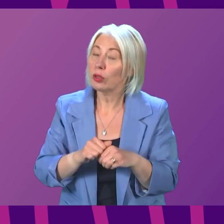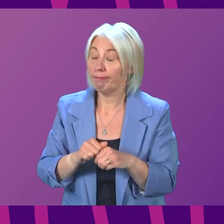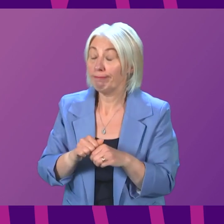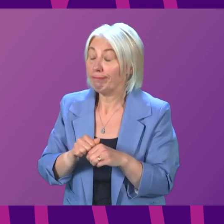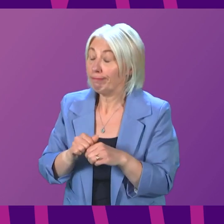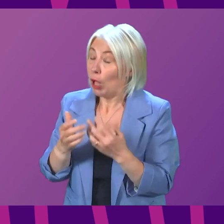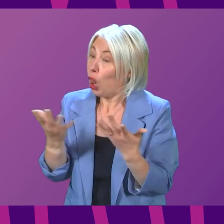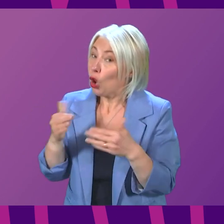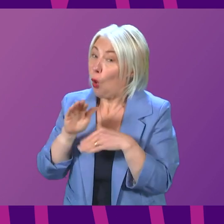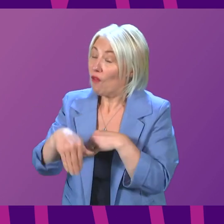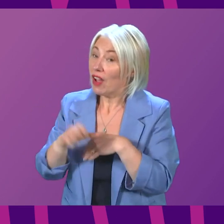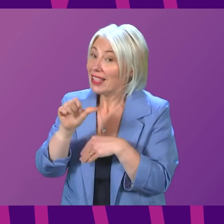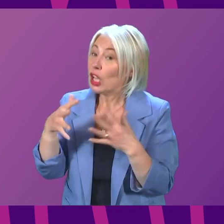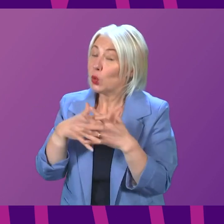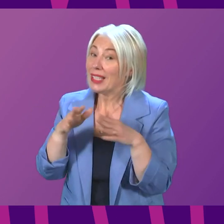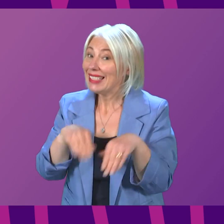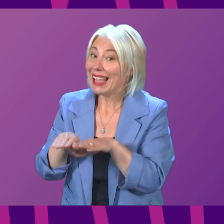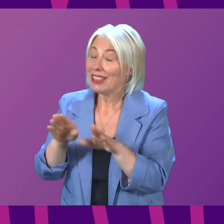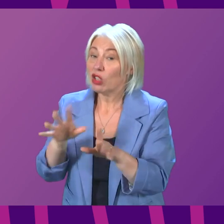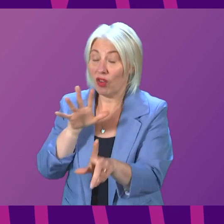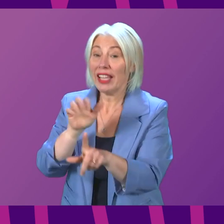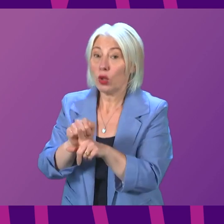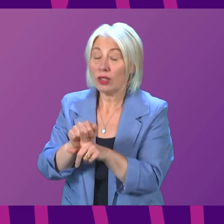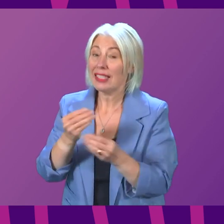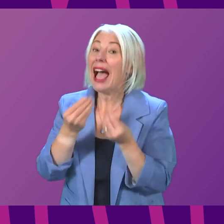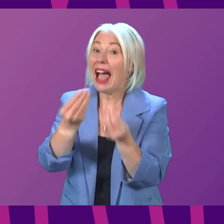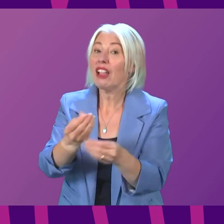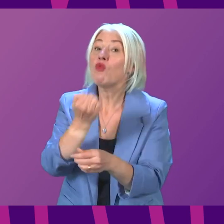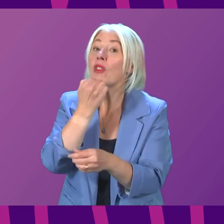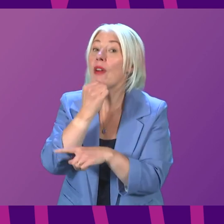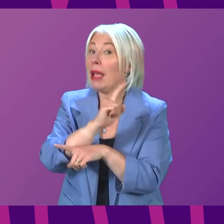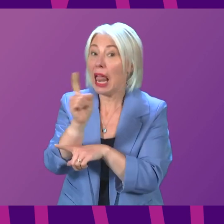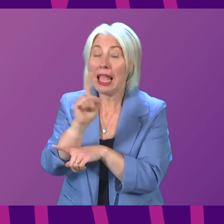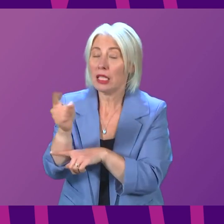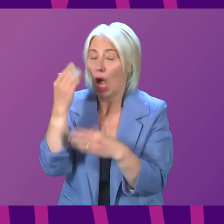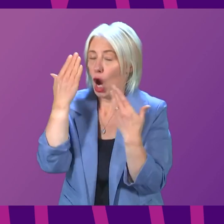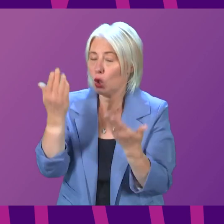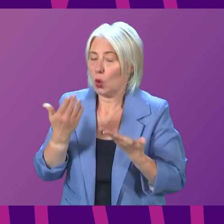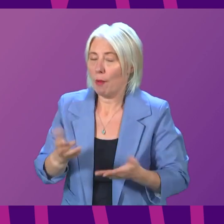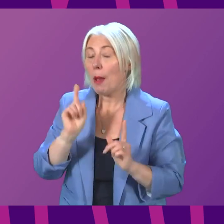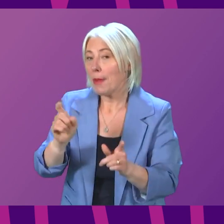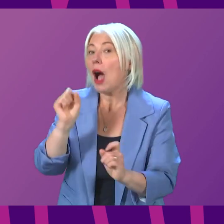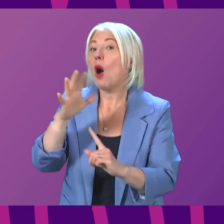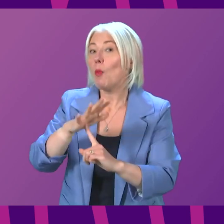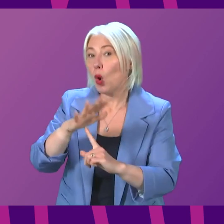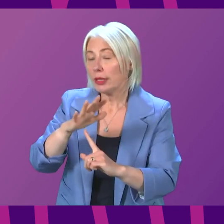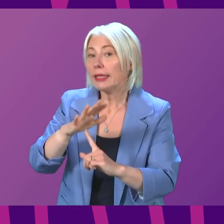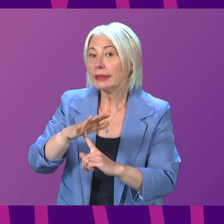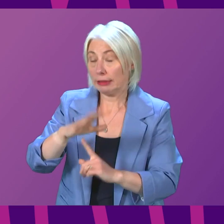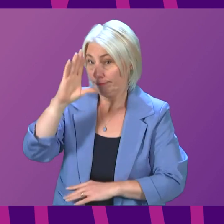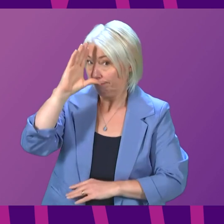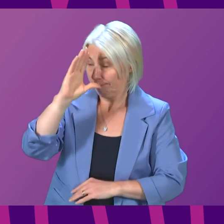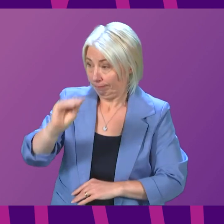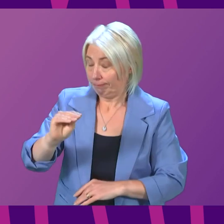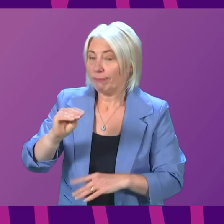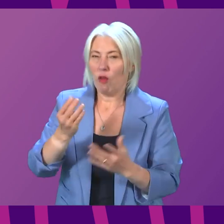more than the six-week standard for diagnosis. I am happy to provide the figure later on, but I think it is important to address